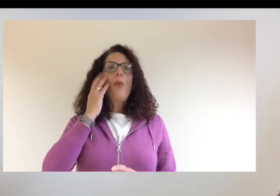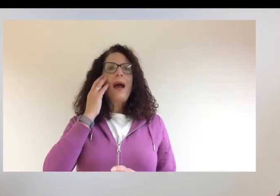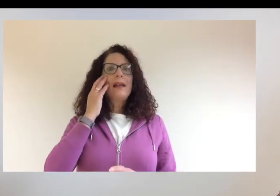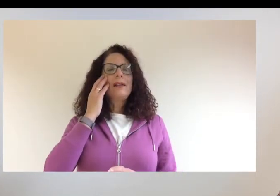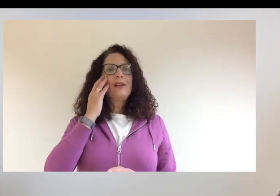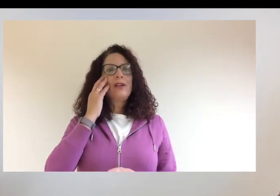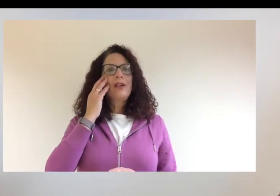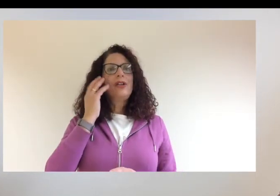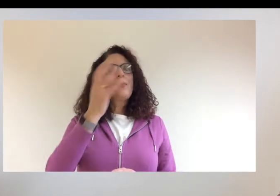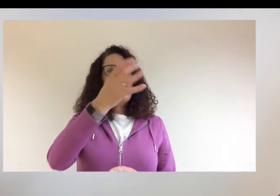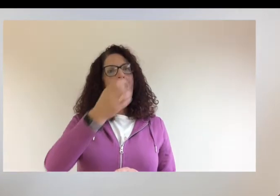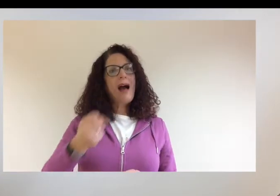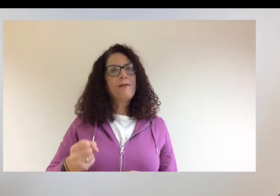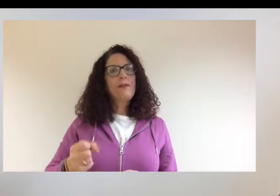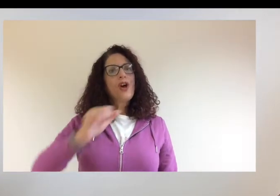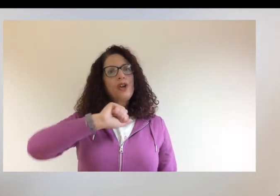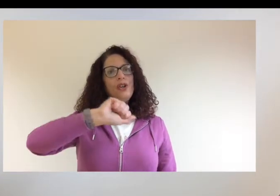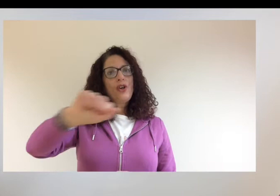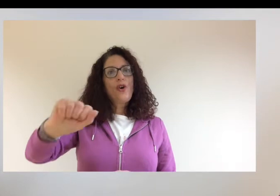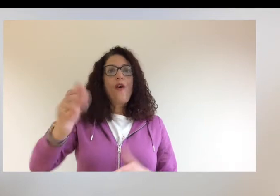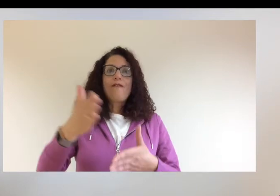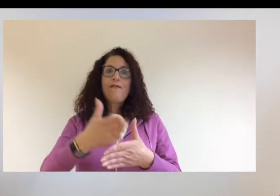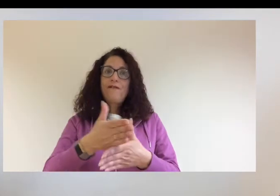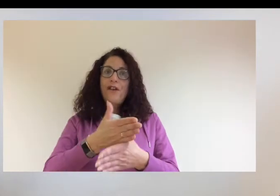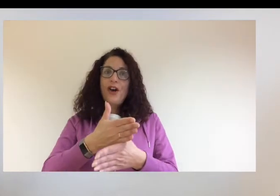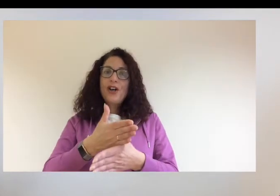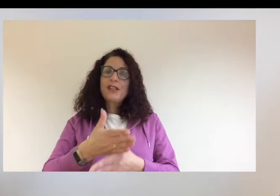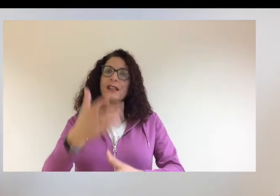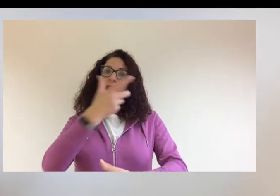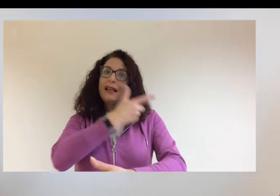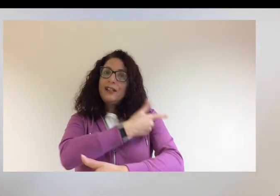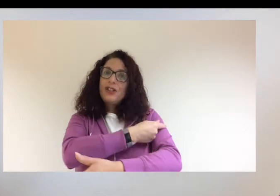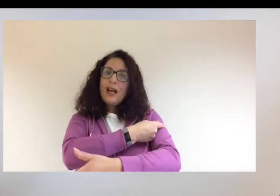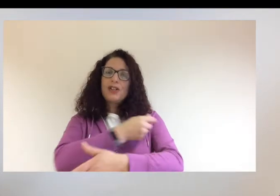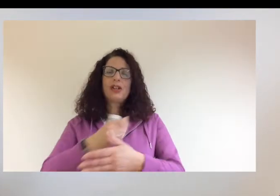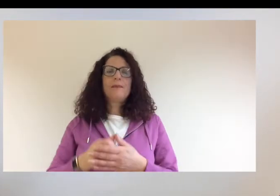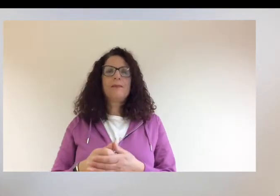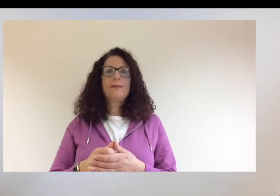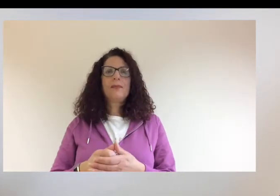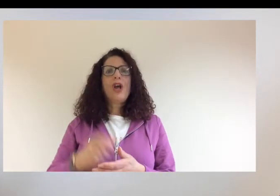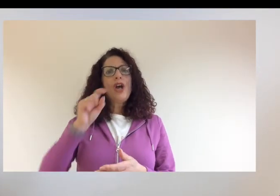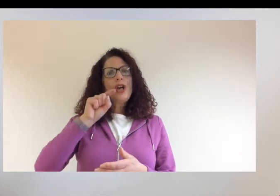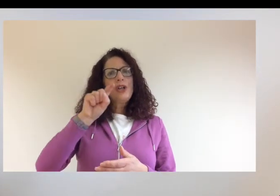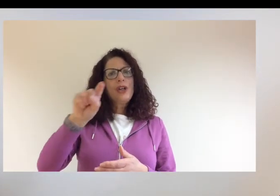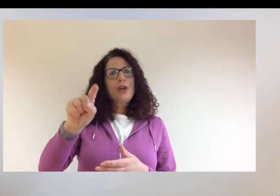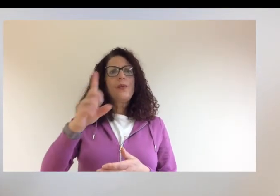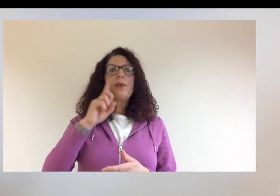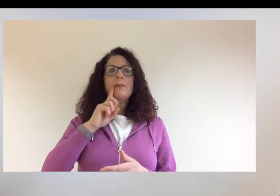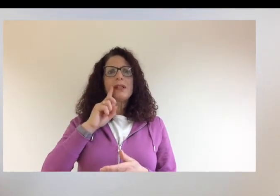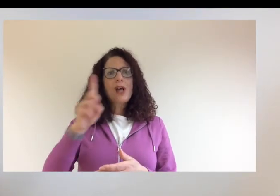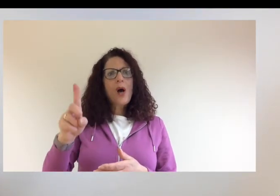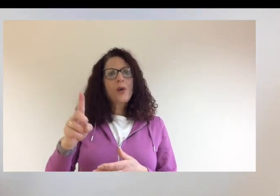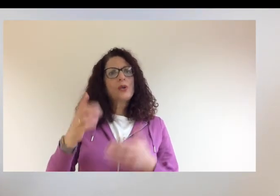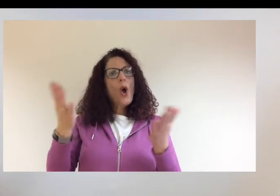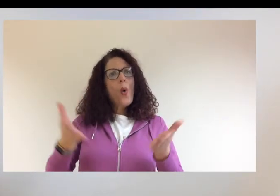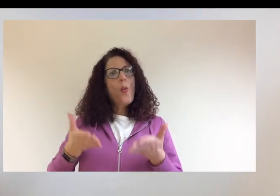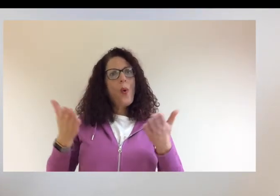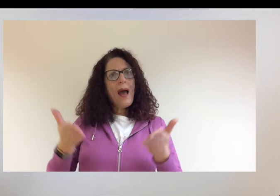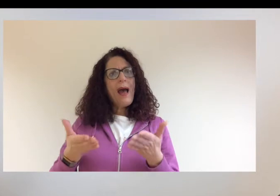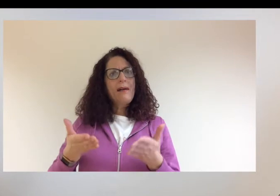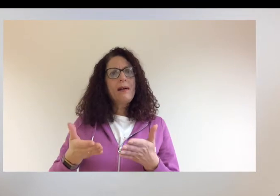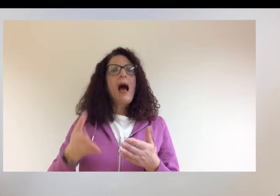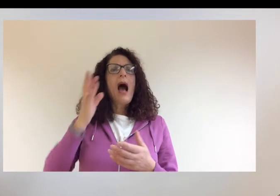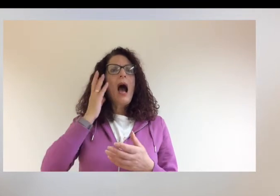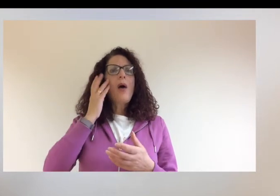When you've had your first injection, you will be told where and when to go